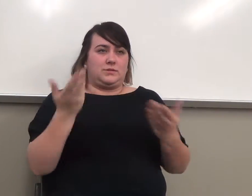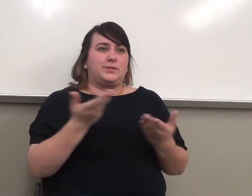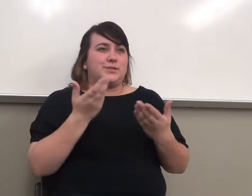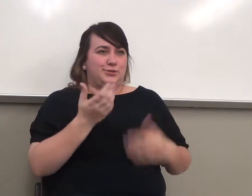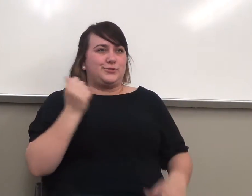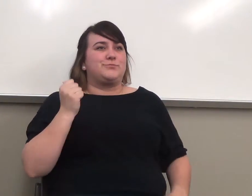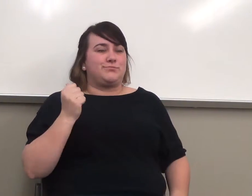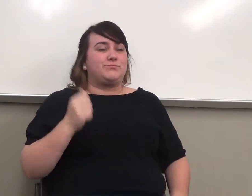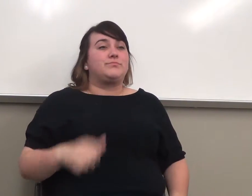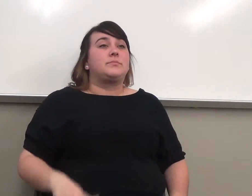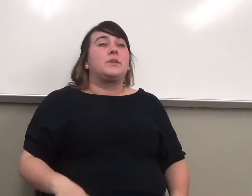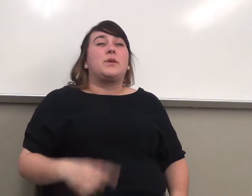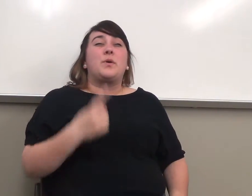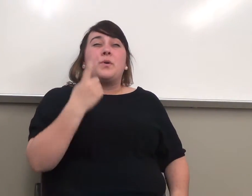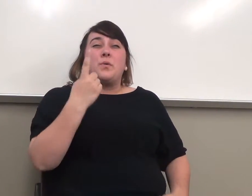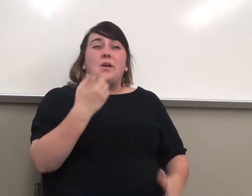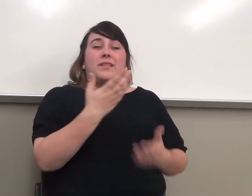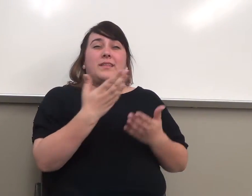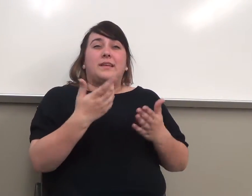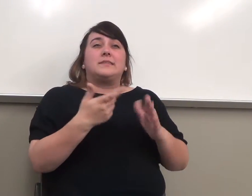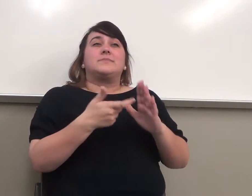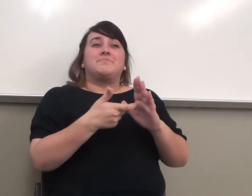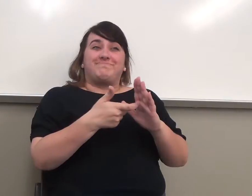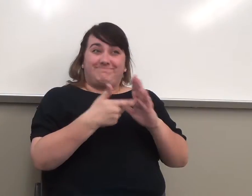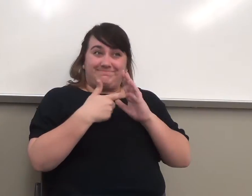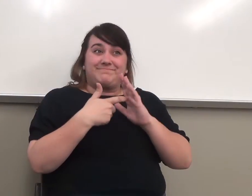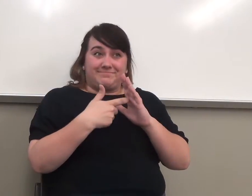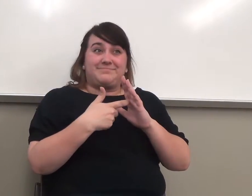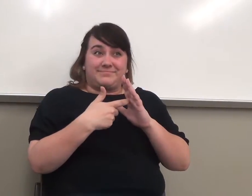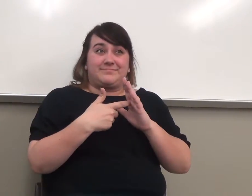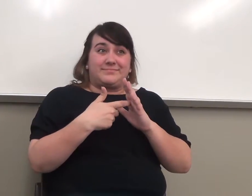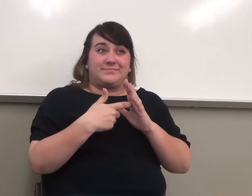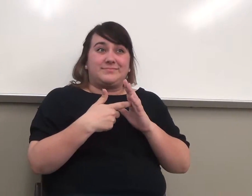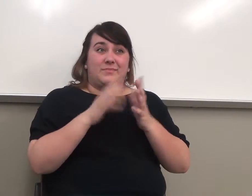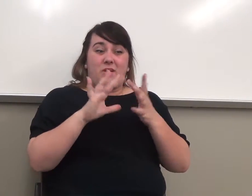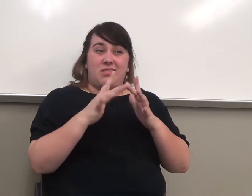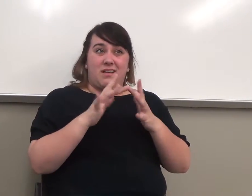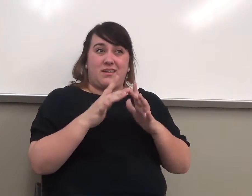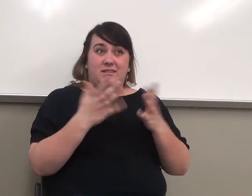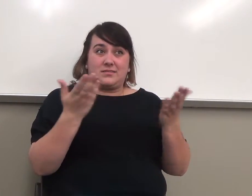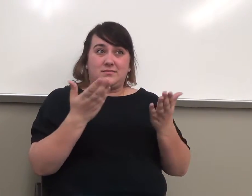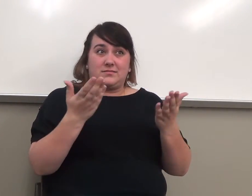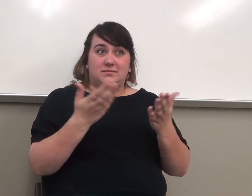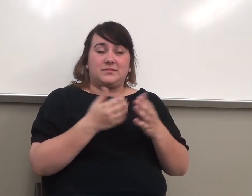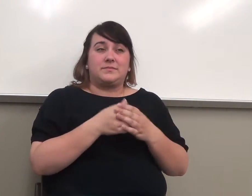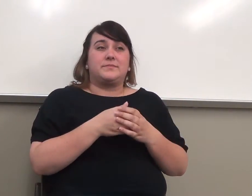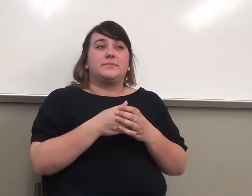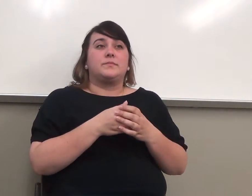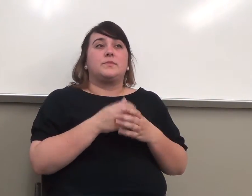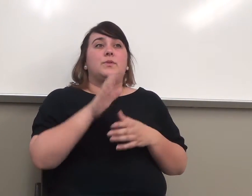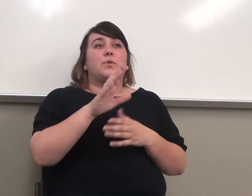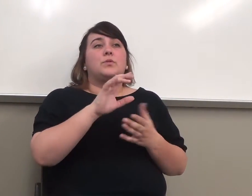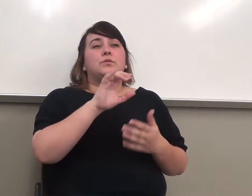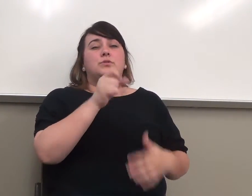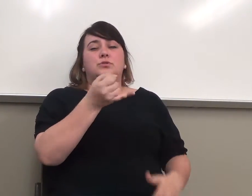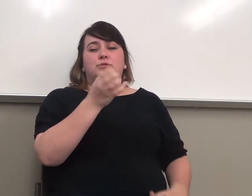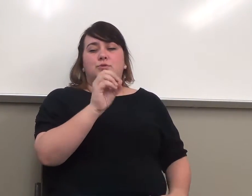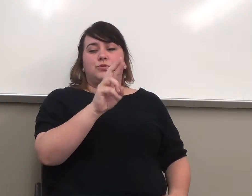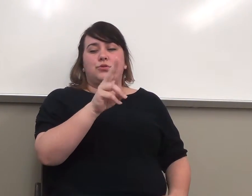The one thing I am going to have you require that you do online this time is your journal. I'm going to have